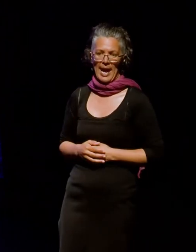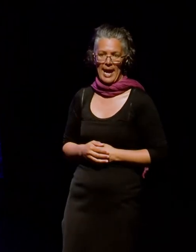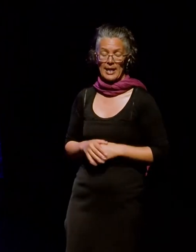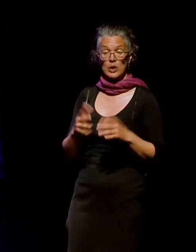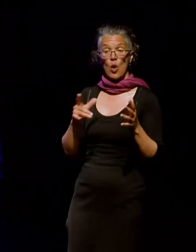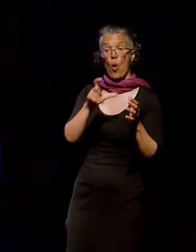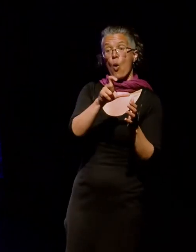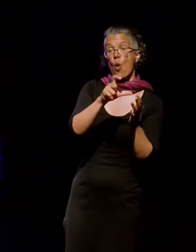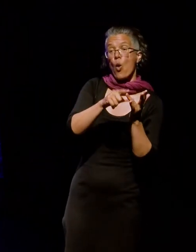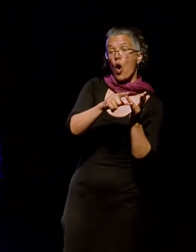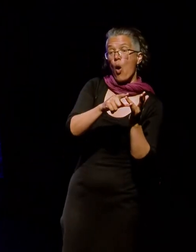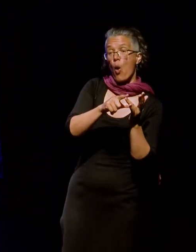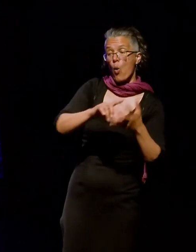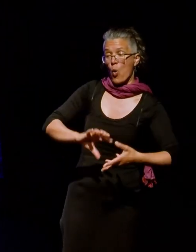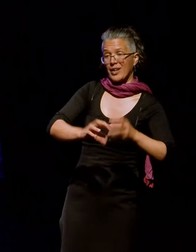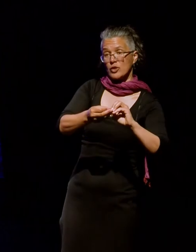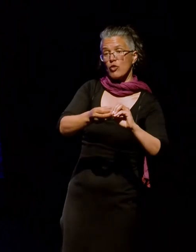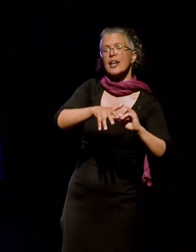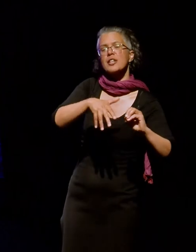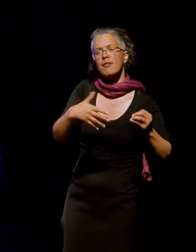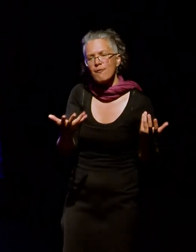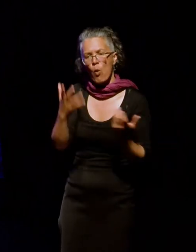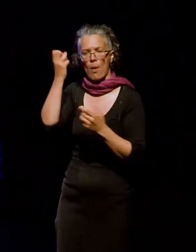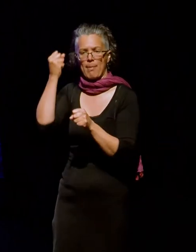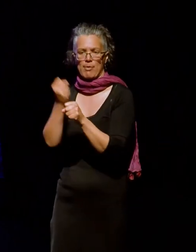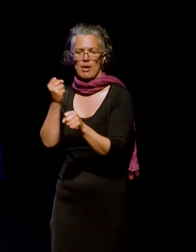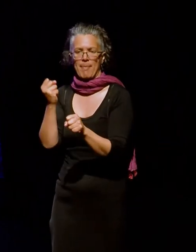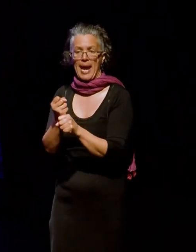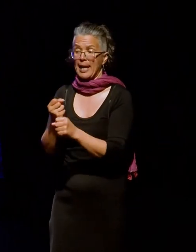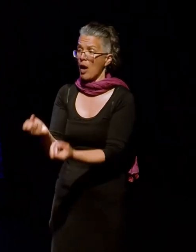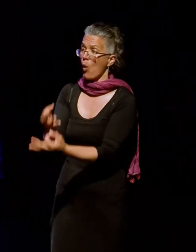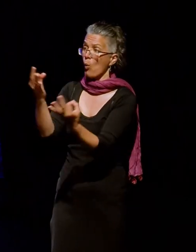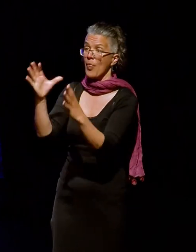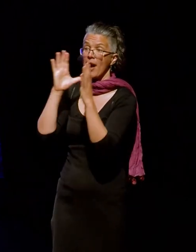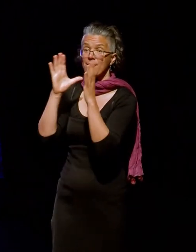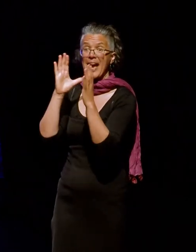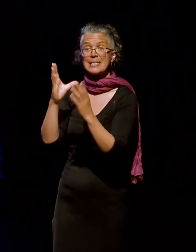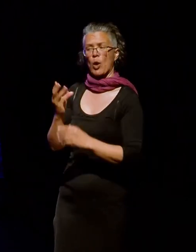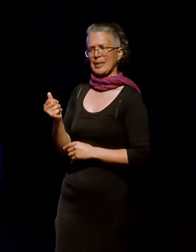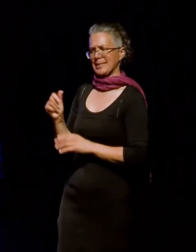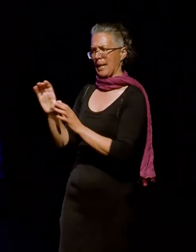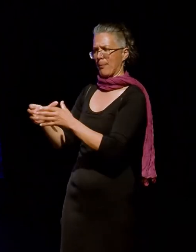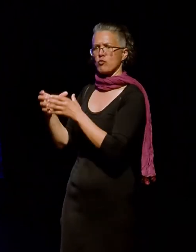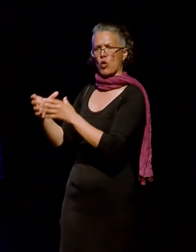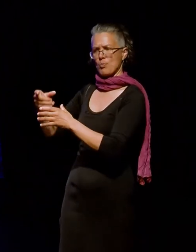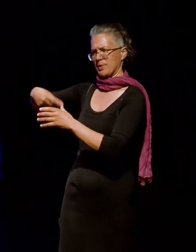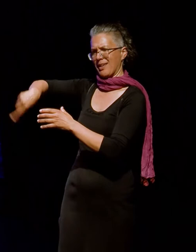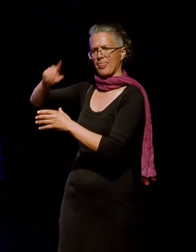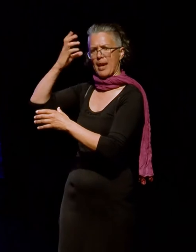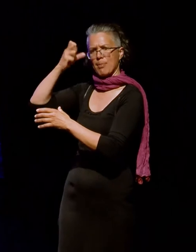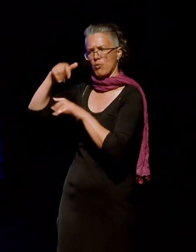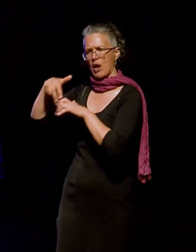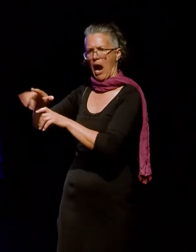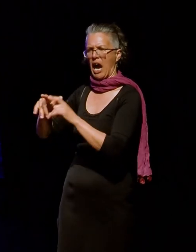co-constructs the space for memory making. Without it, some groups and all the documented memory within the network would not exist.